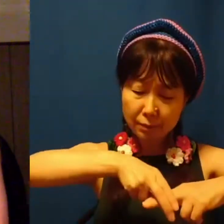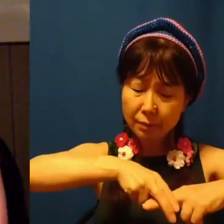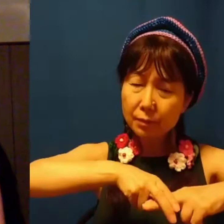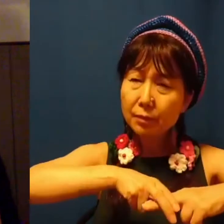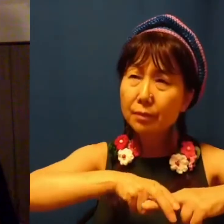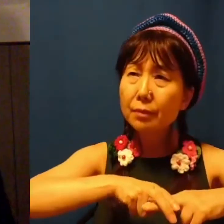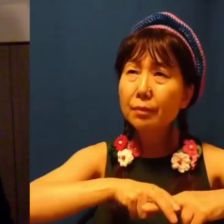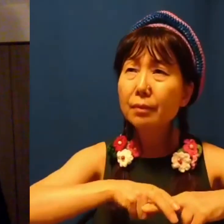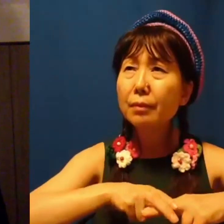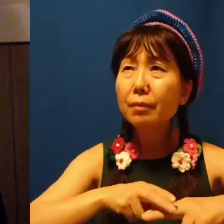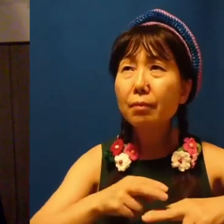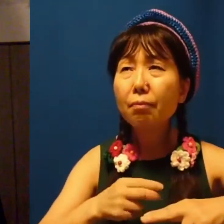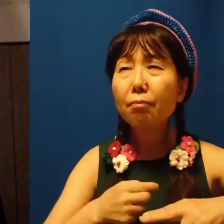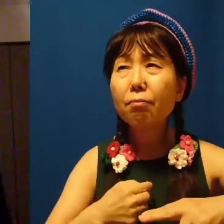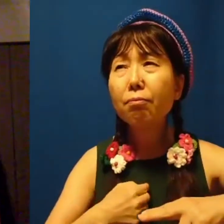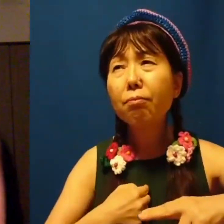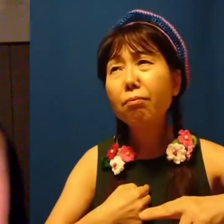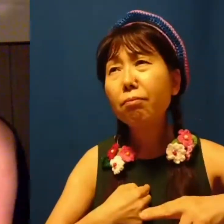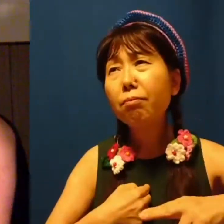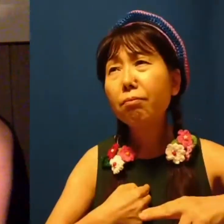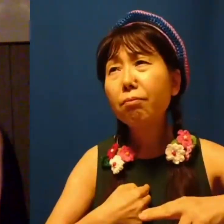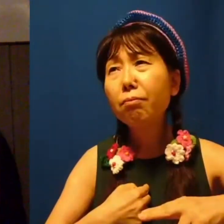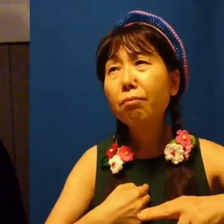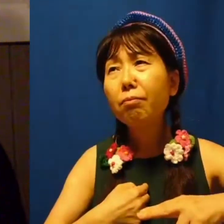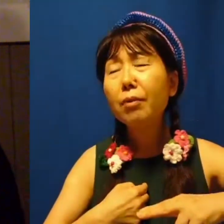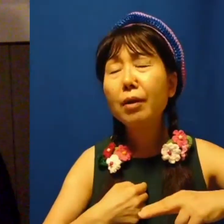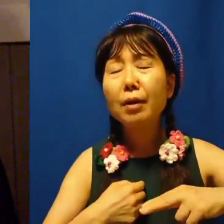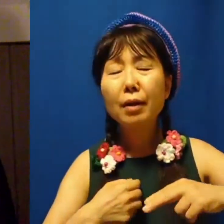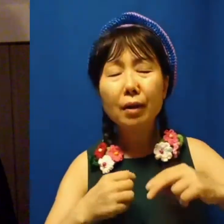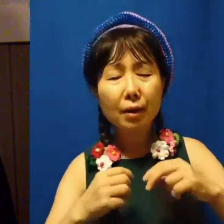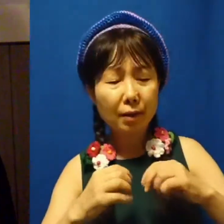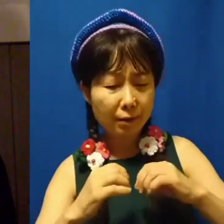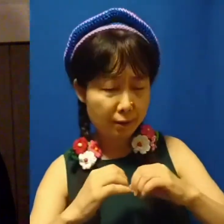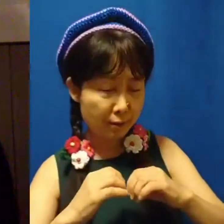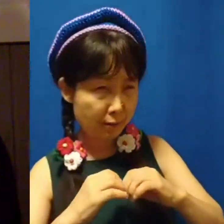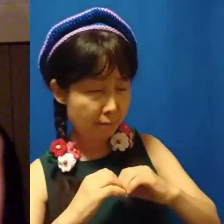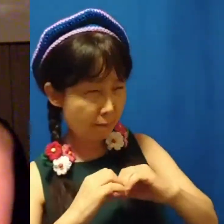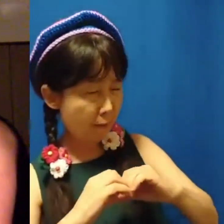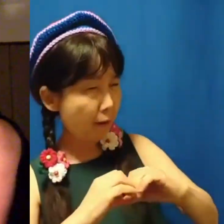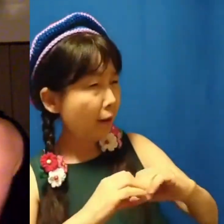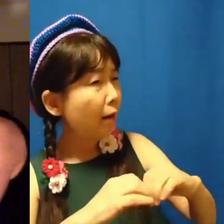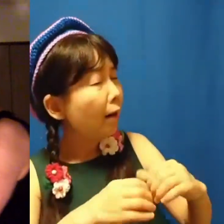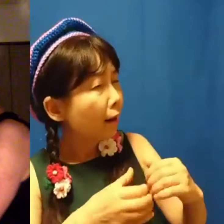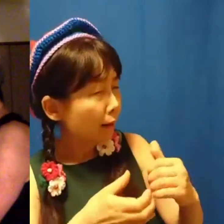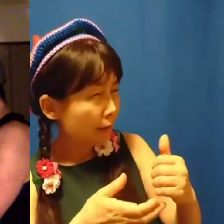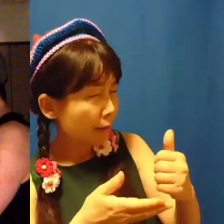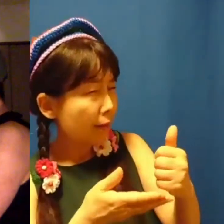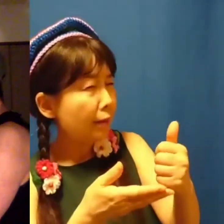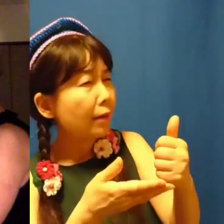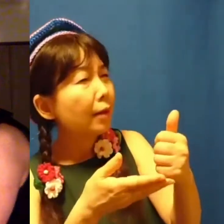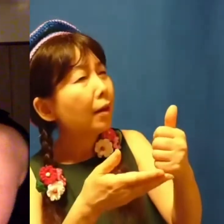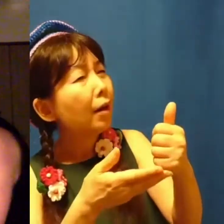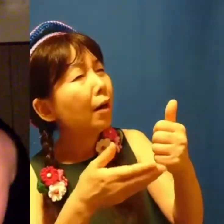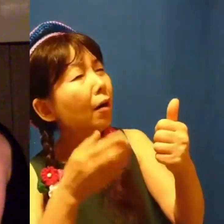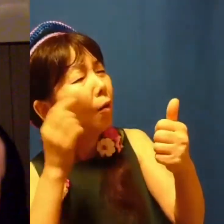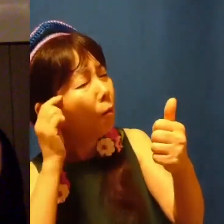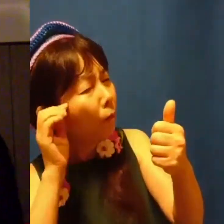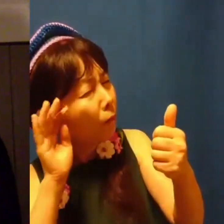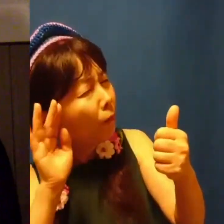tree, She's weeping for her own